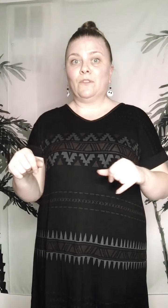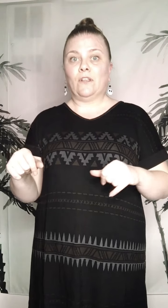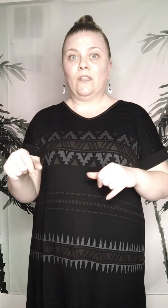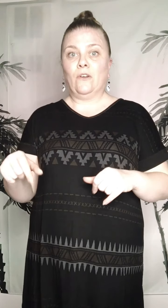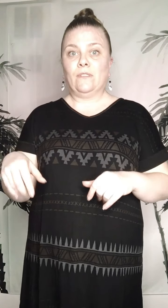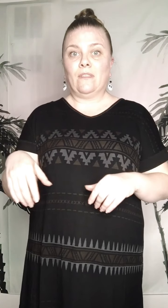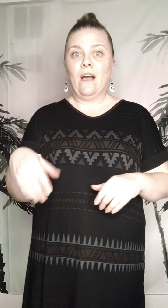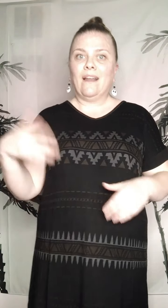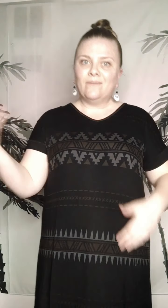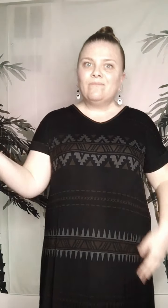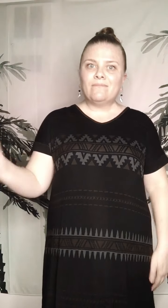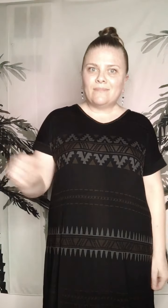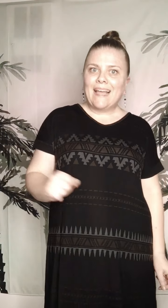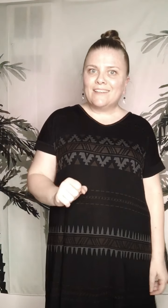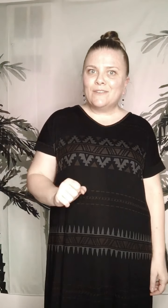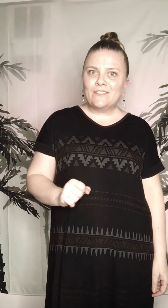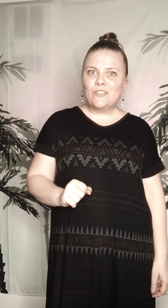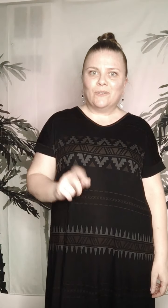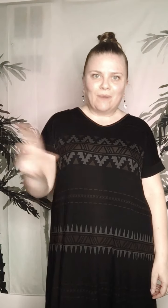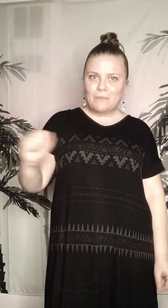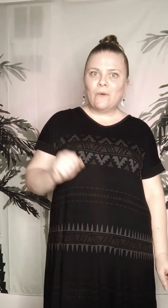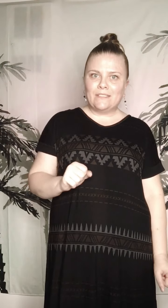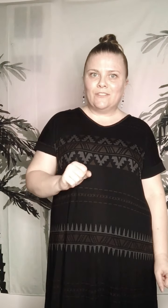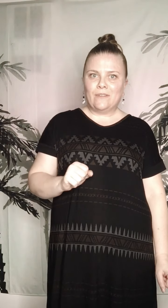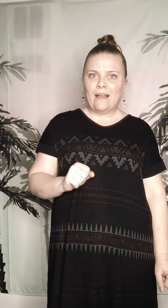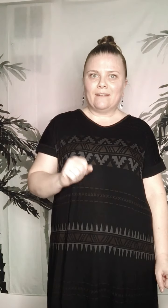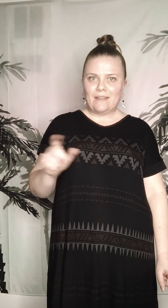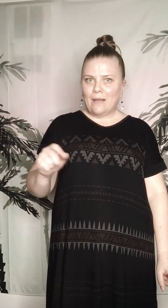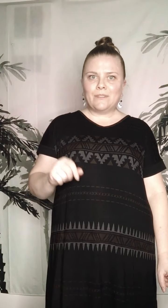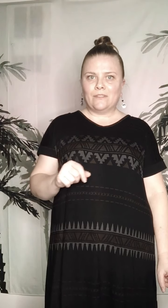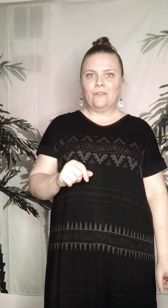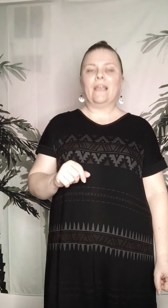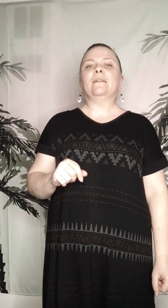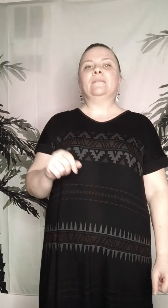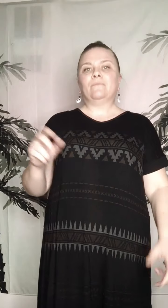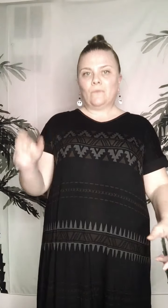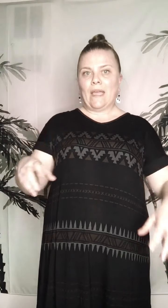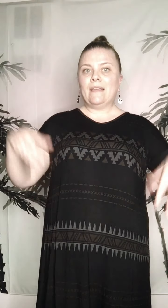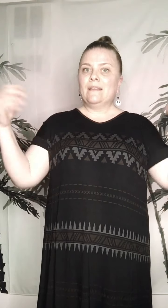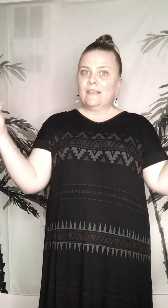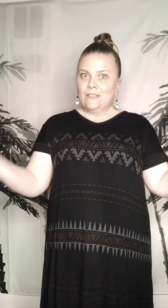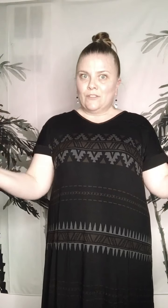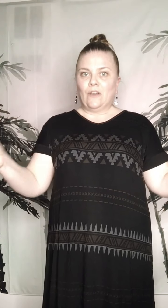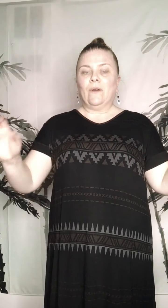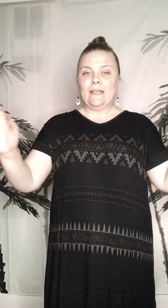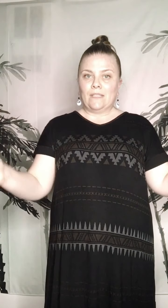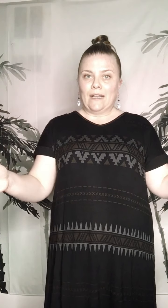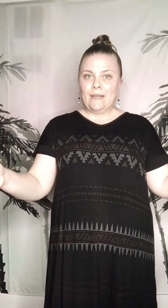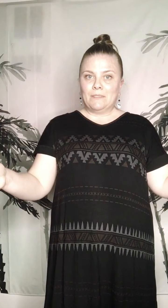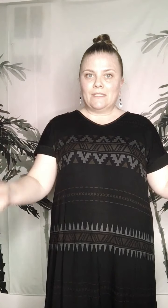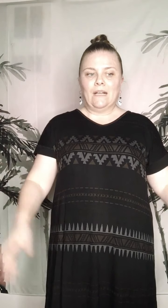with the clothes, and thought, I can do that too. I'm going to do that. Absolutely. Okay? So I signed up to sell.